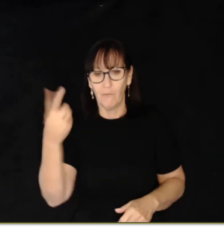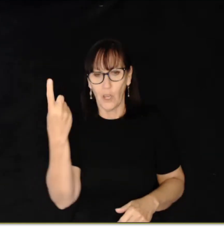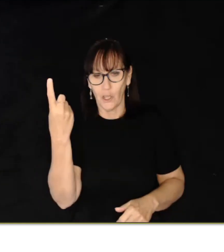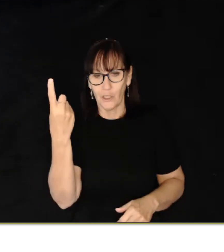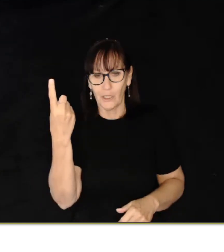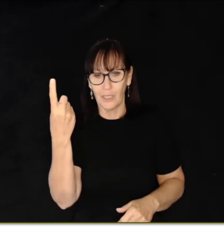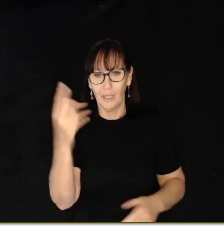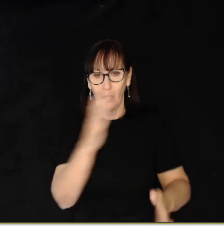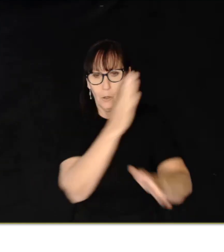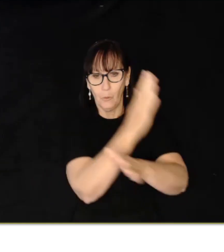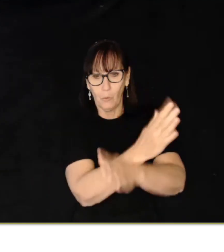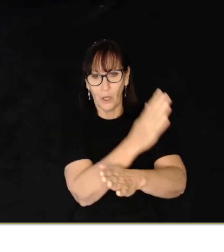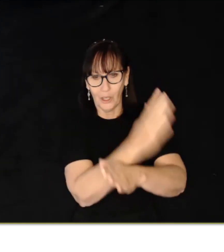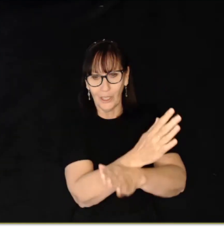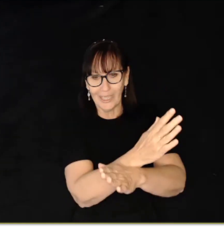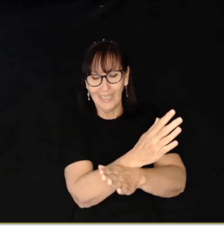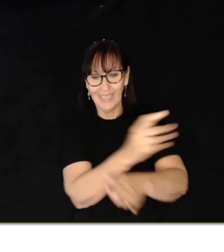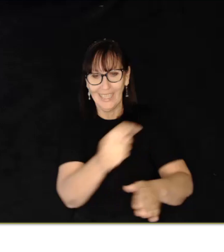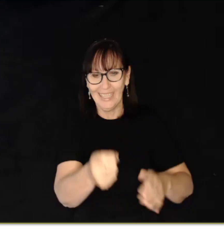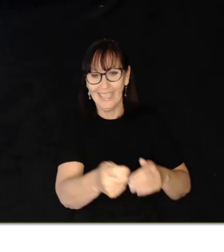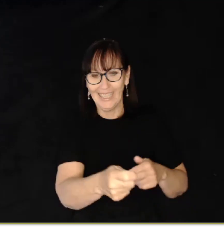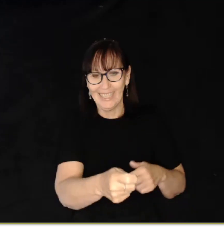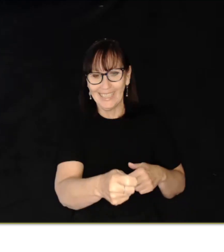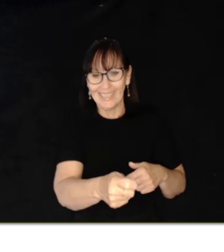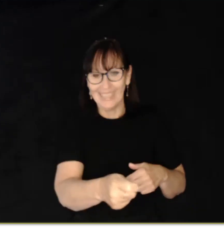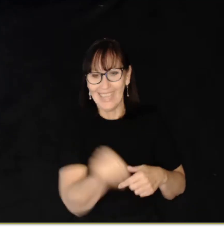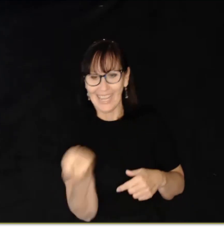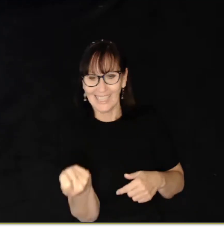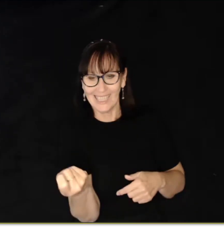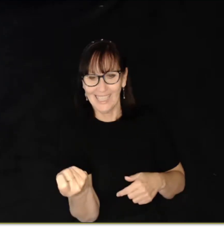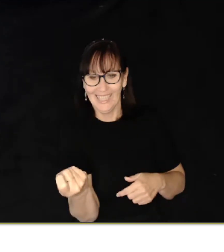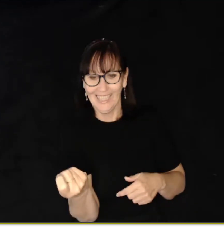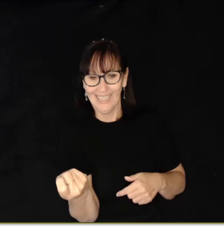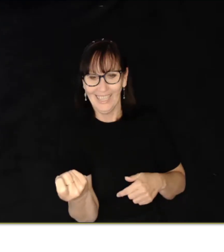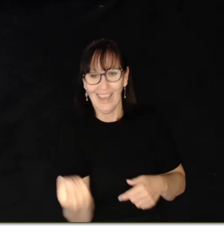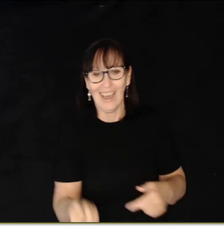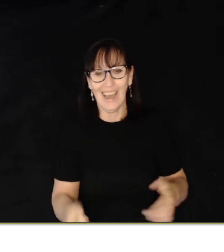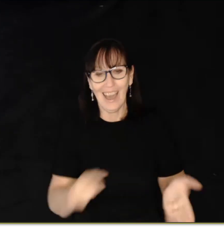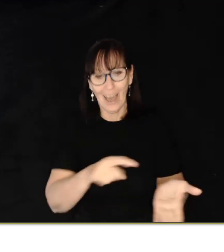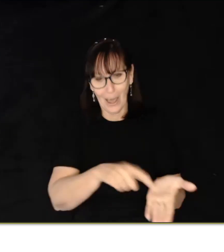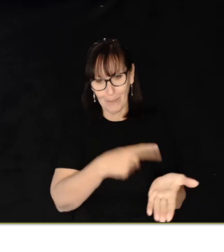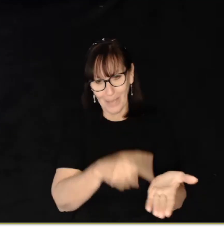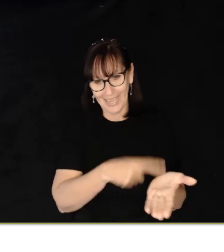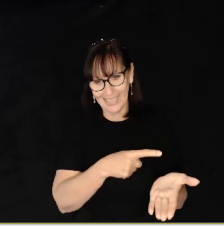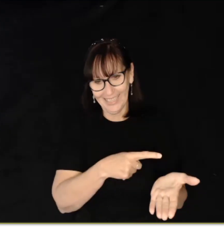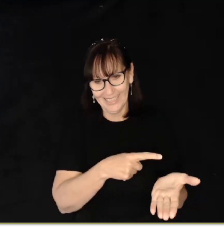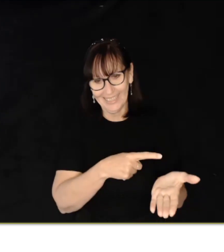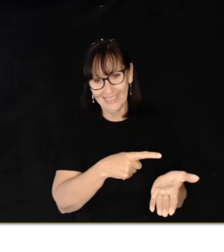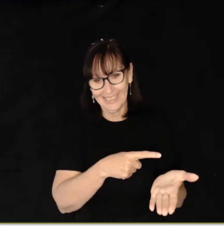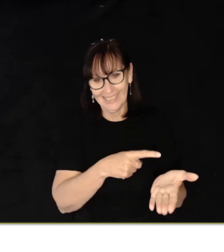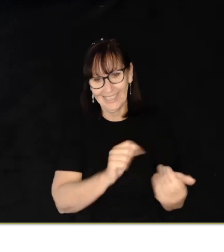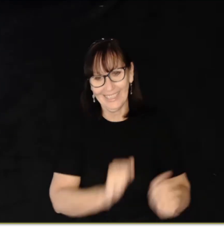First, work. Next, iPad.